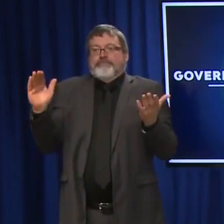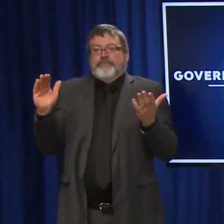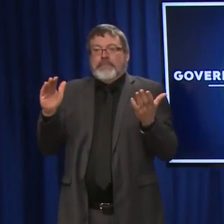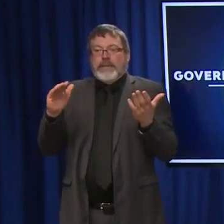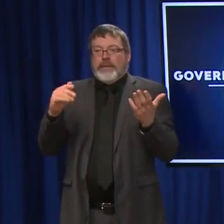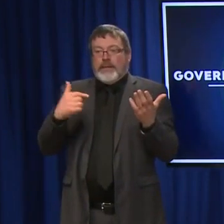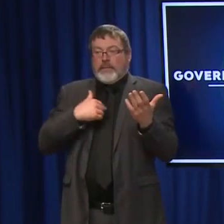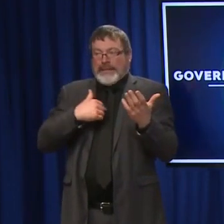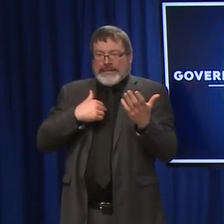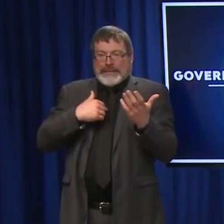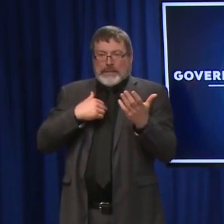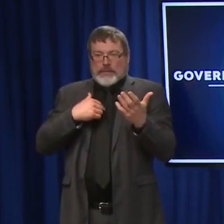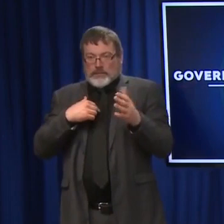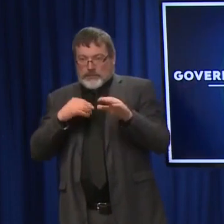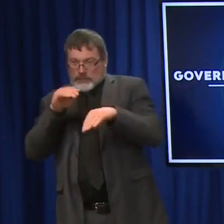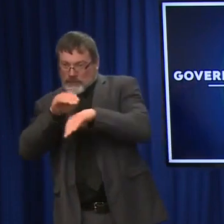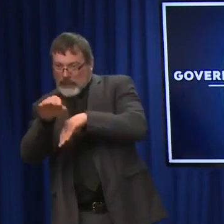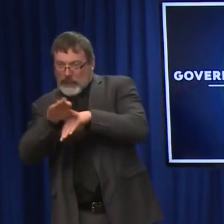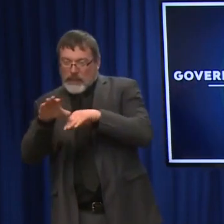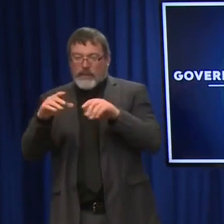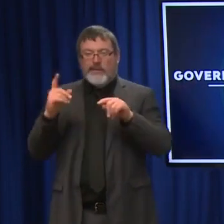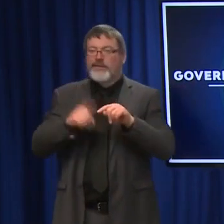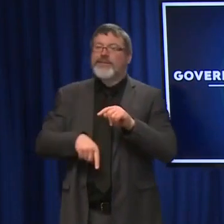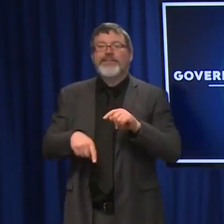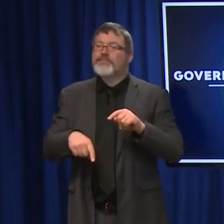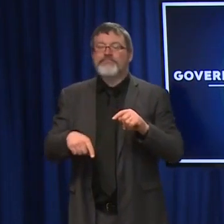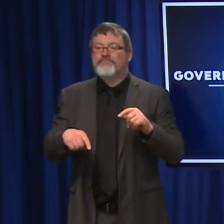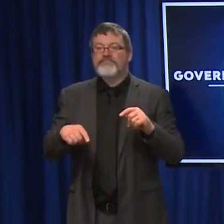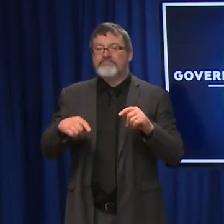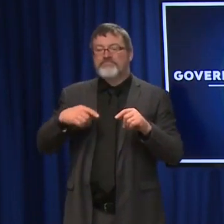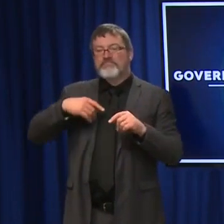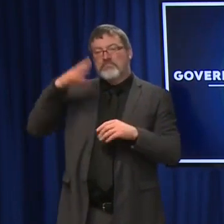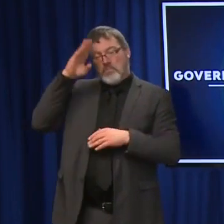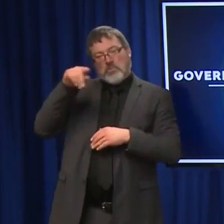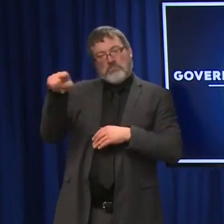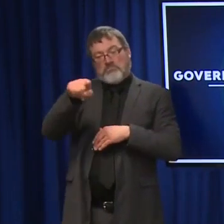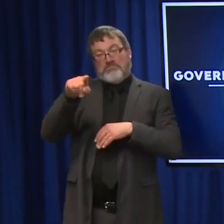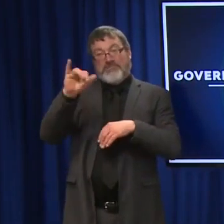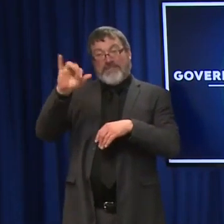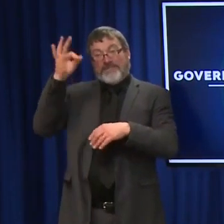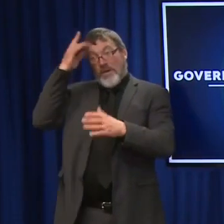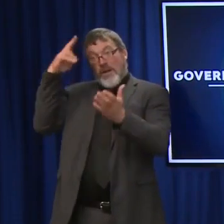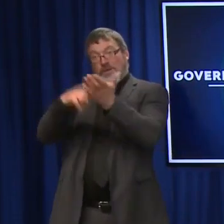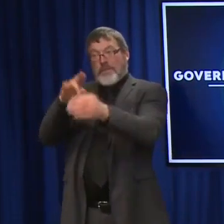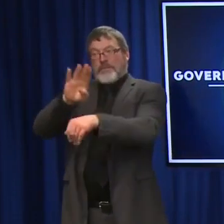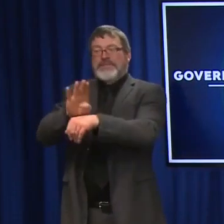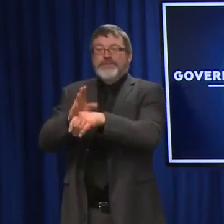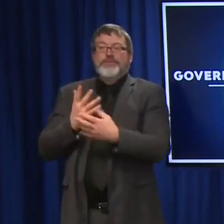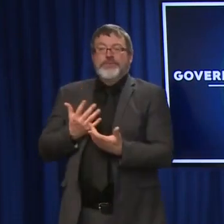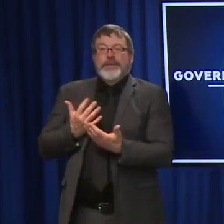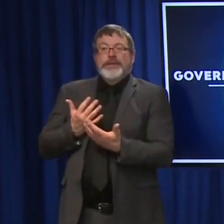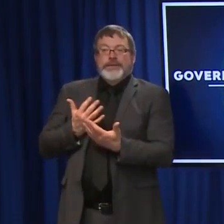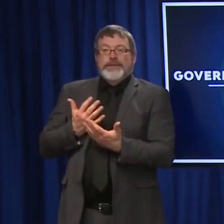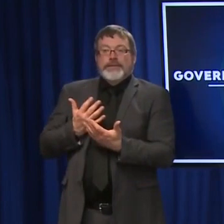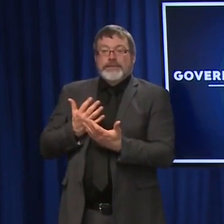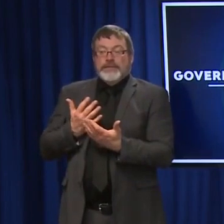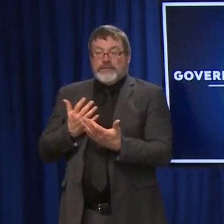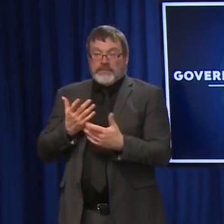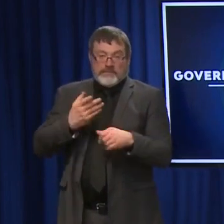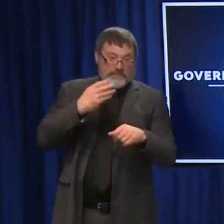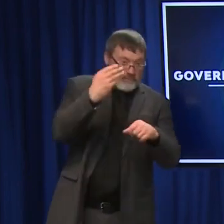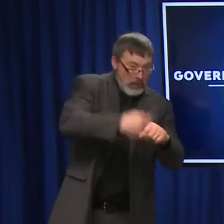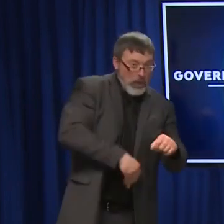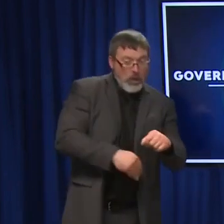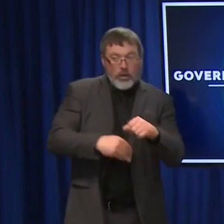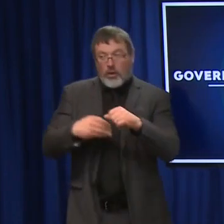think a lot of businesses are going to take a wait-and-see attitude before they start telling employees they can't work for them anymore because there's so much